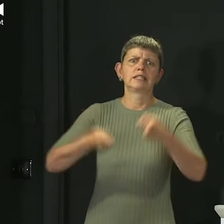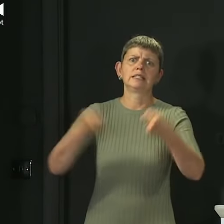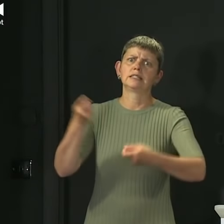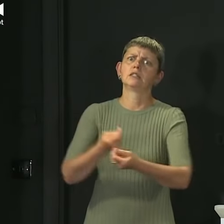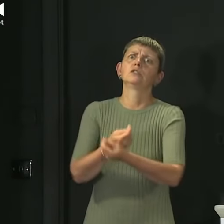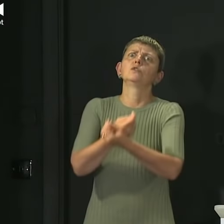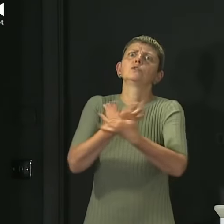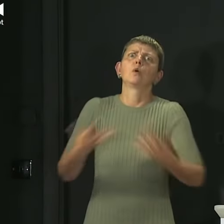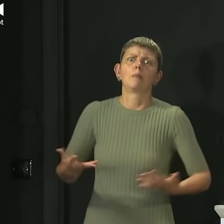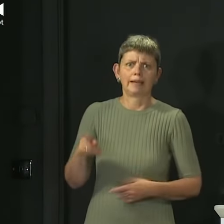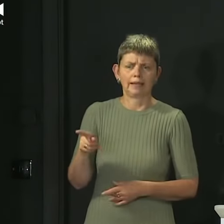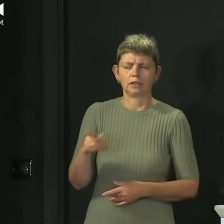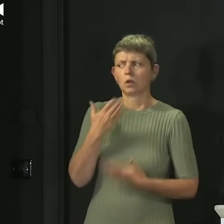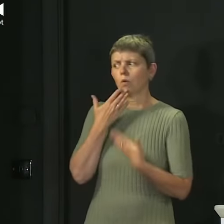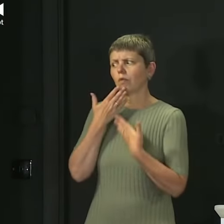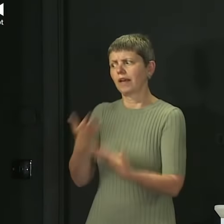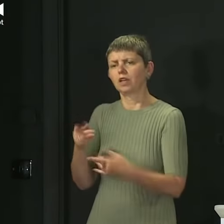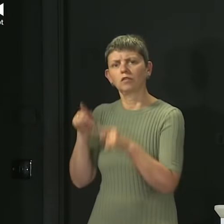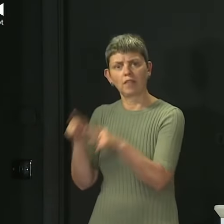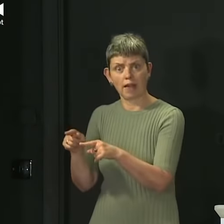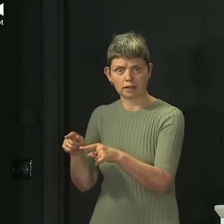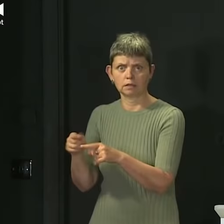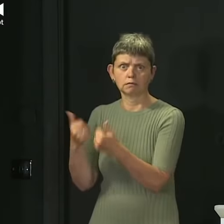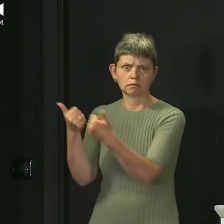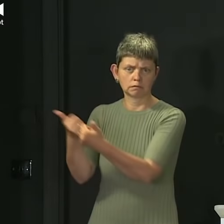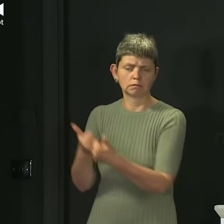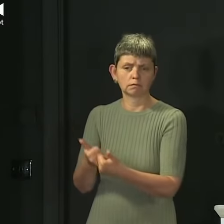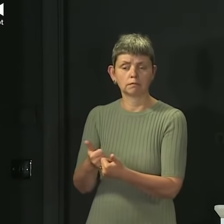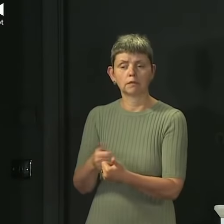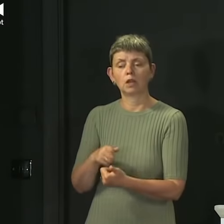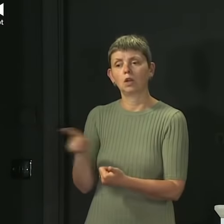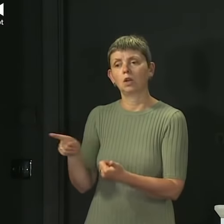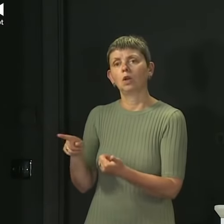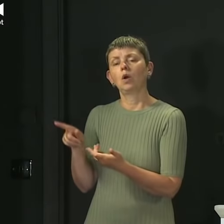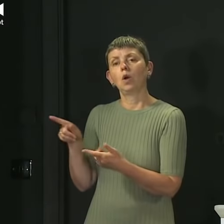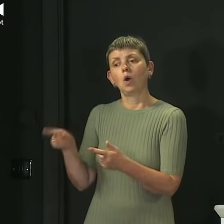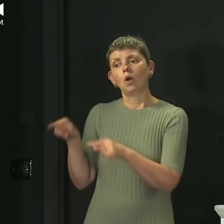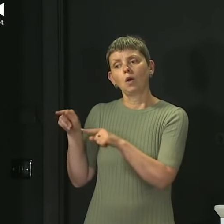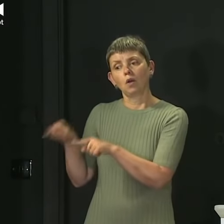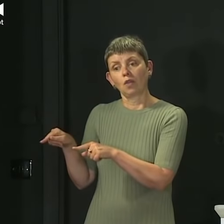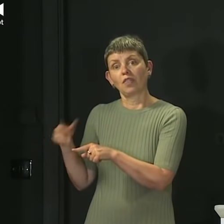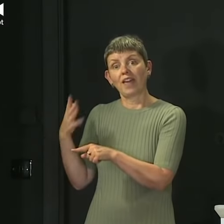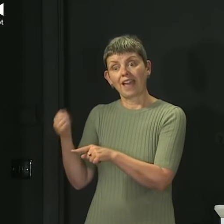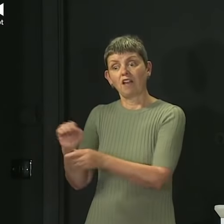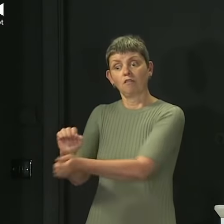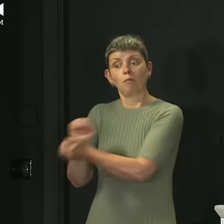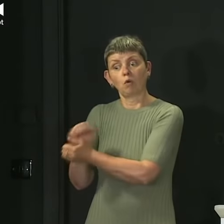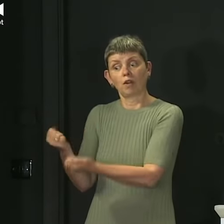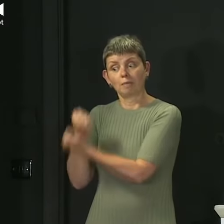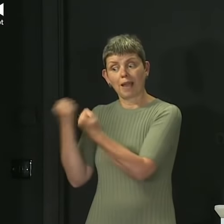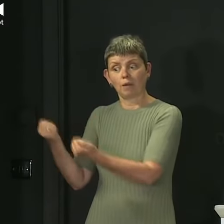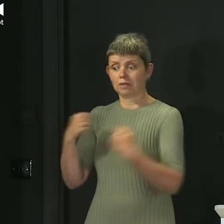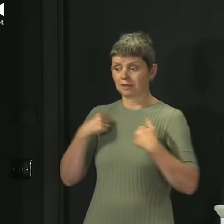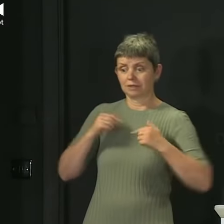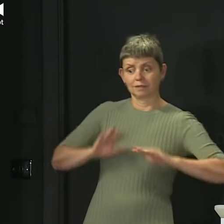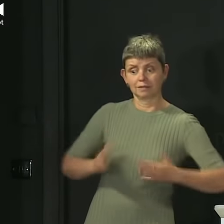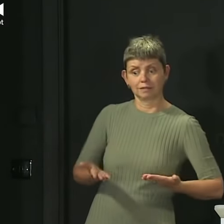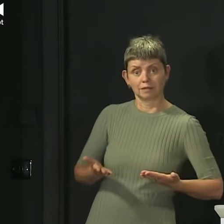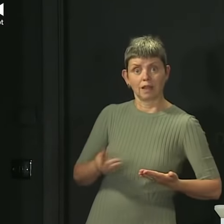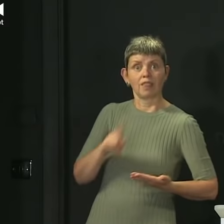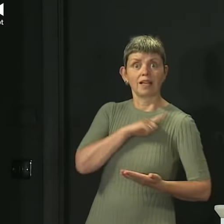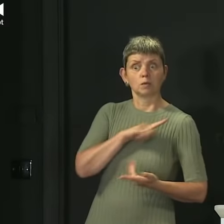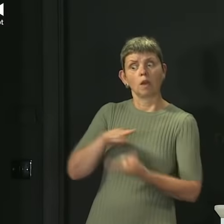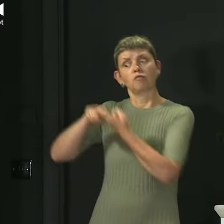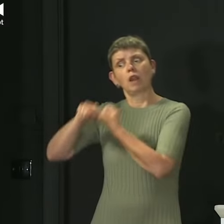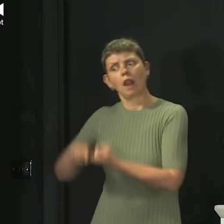do it again today. They hold the borrowing powers that the Scottish government doesn't hold, which is why we do rely on them to do so much of this, although